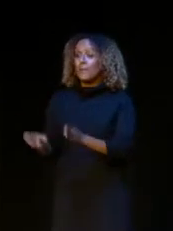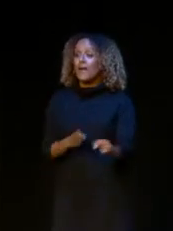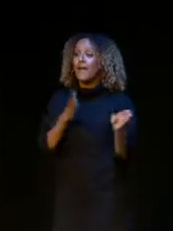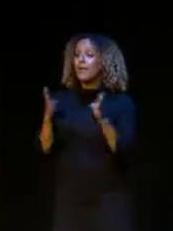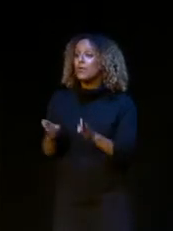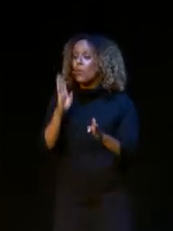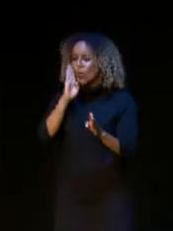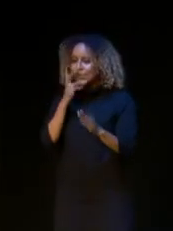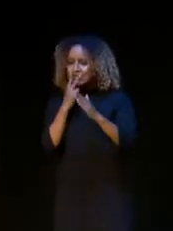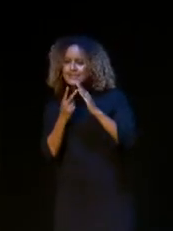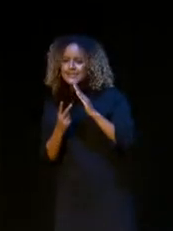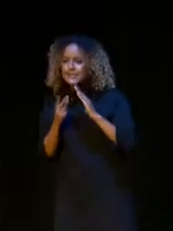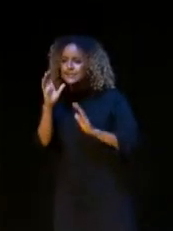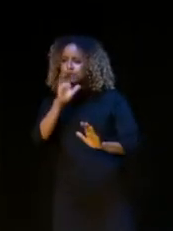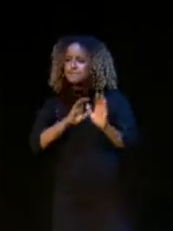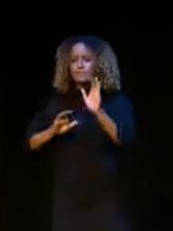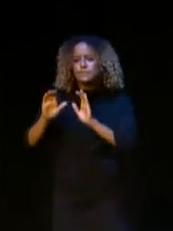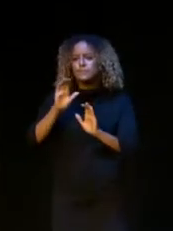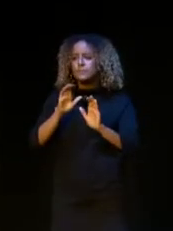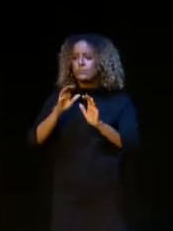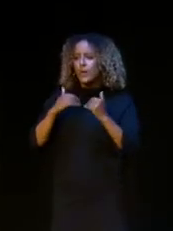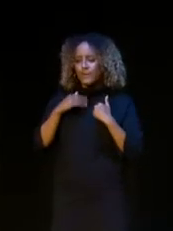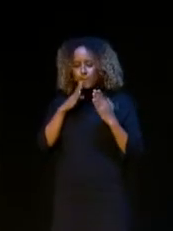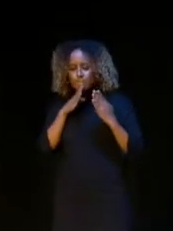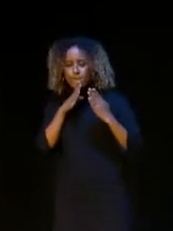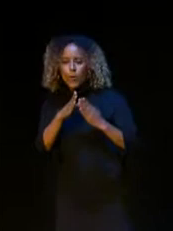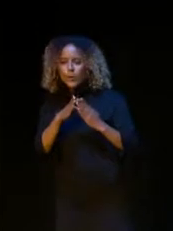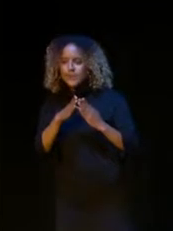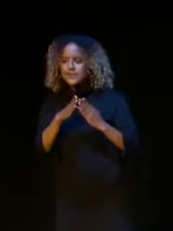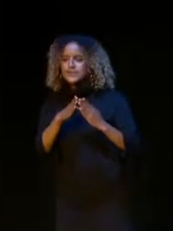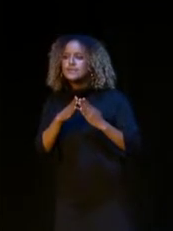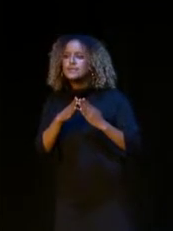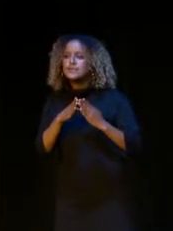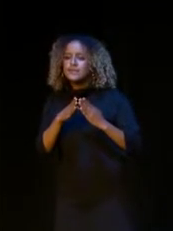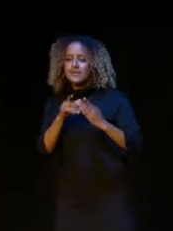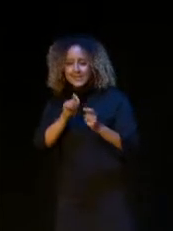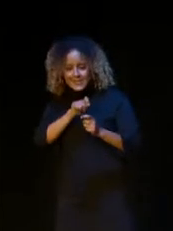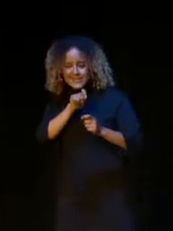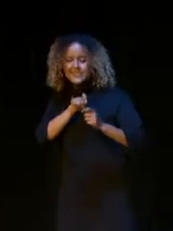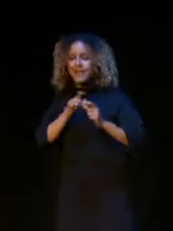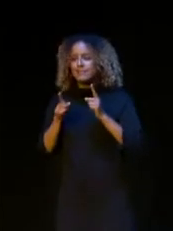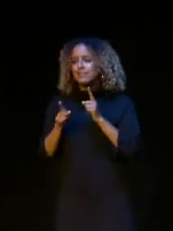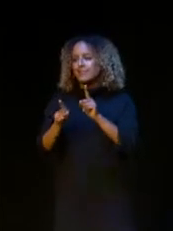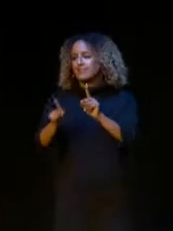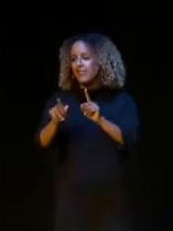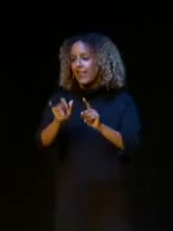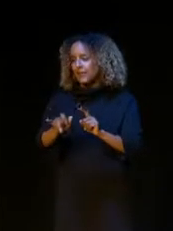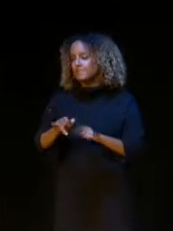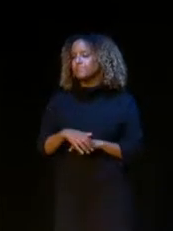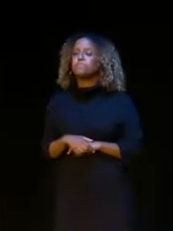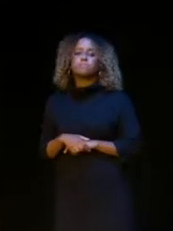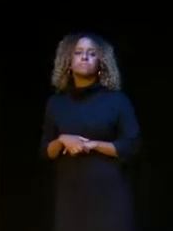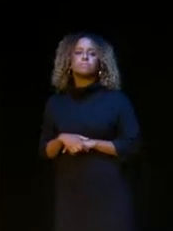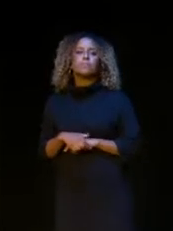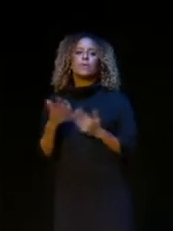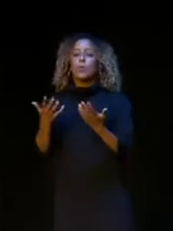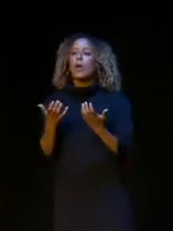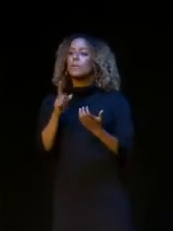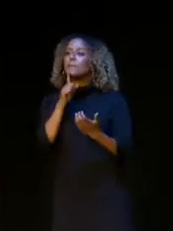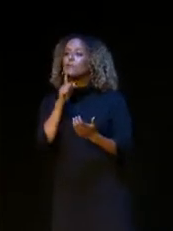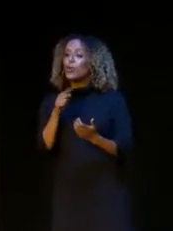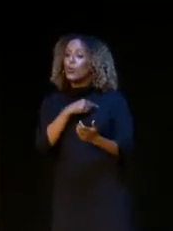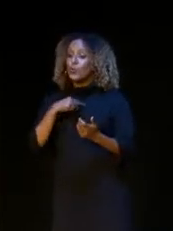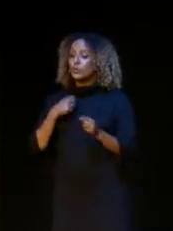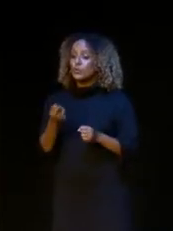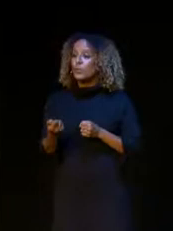will seek to have us focus on doing exactly that. We also want to make sure